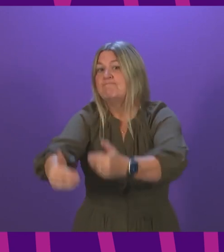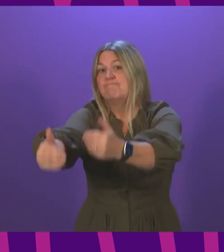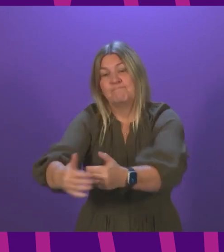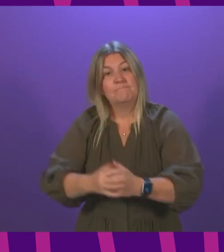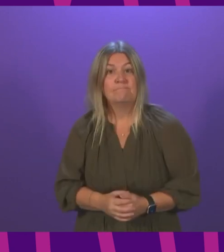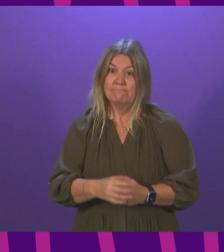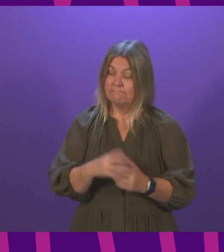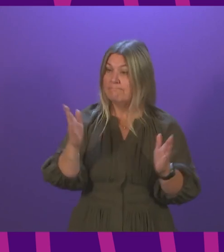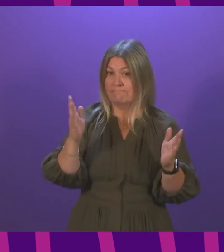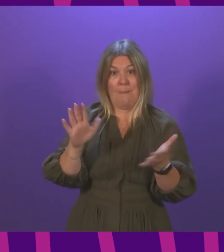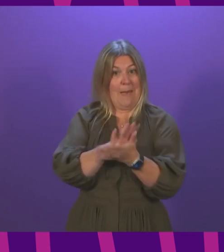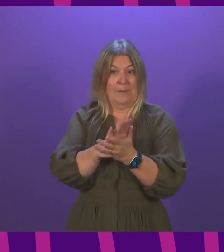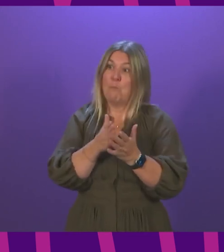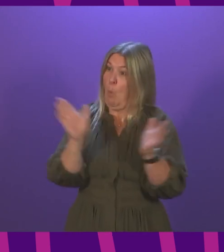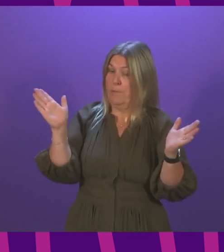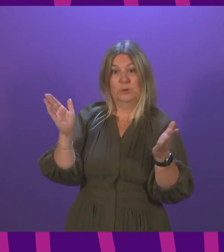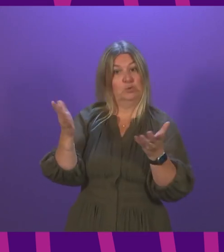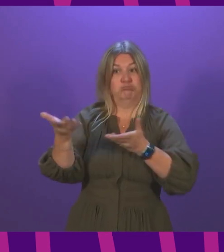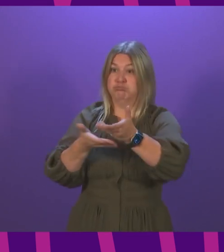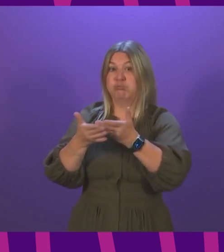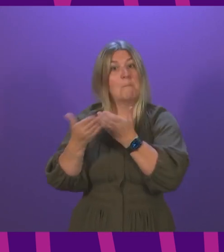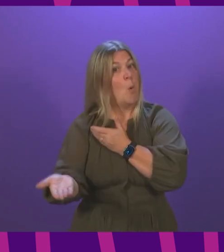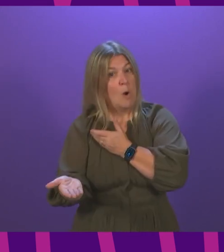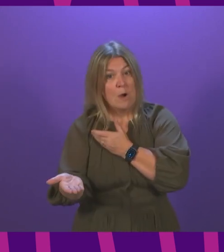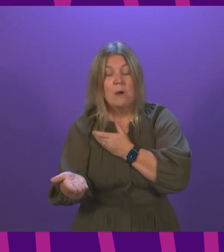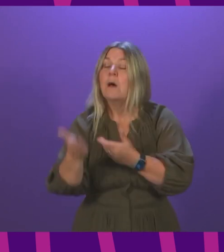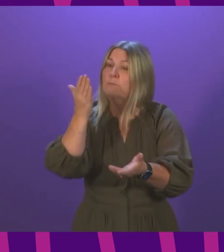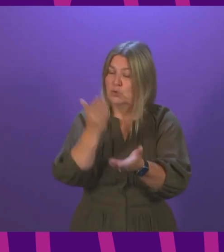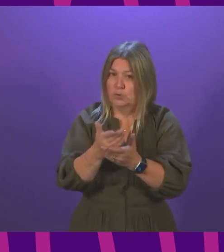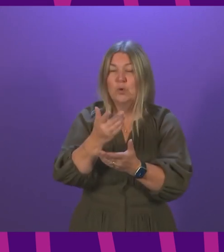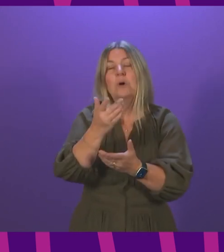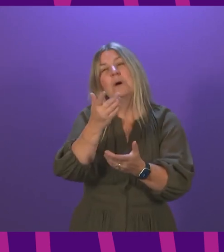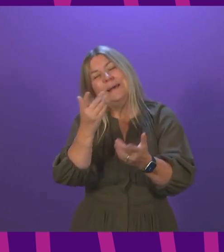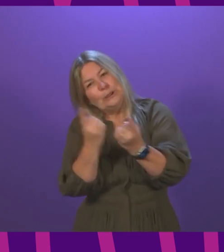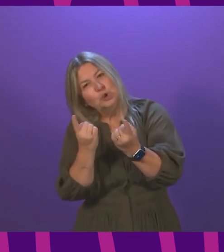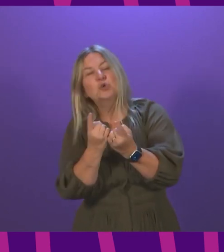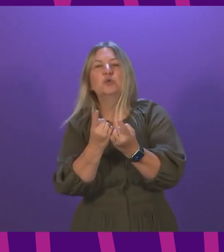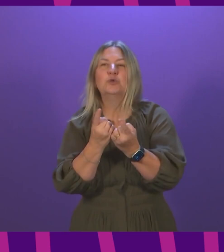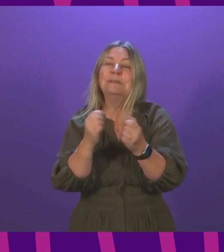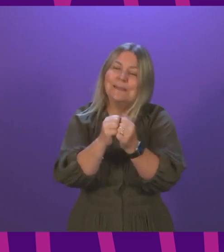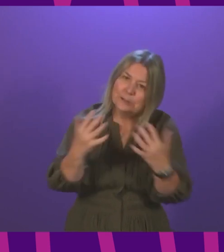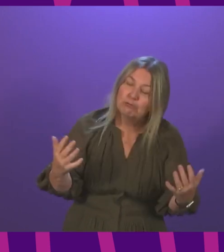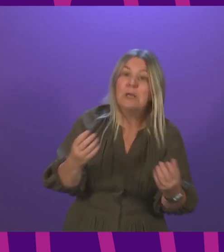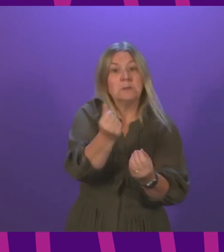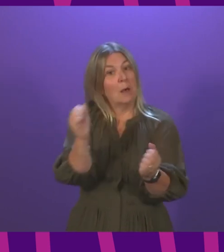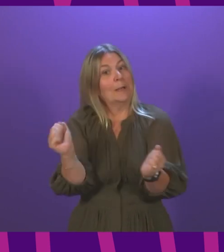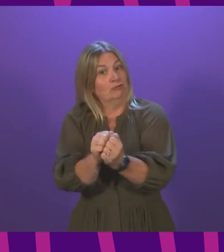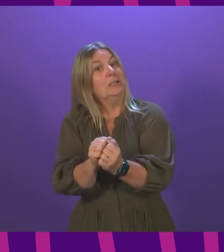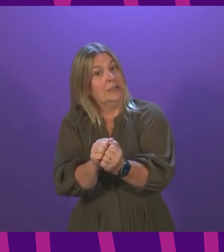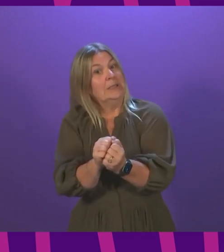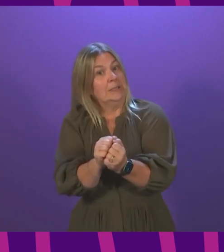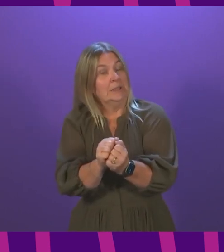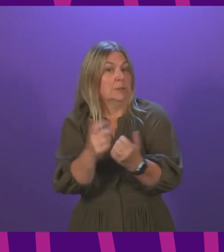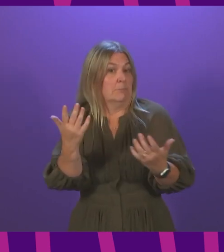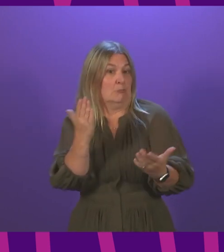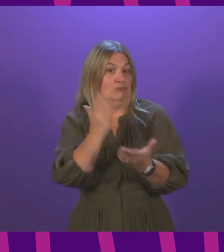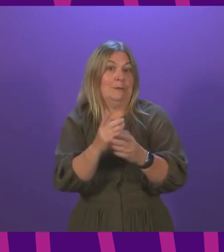we can find maximum common ground. I suspect there will continue to be issues that divide us on the correct responses to the drugs crisis.